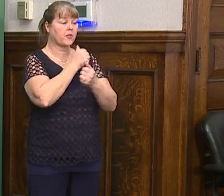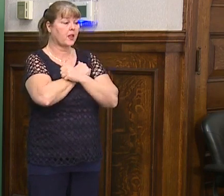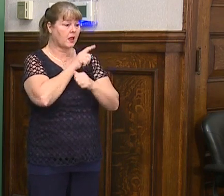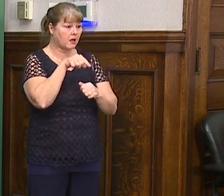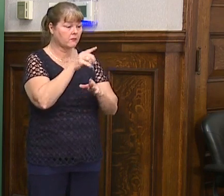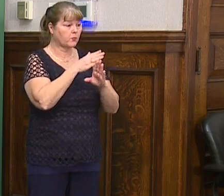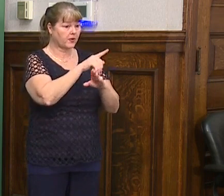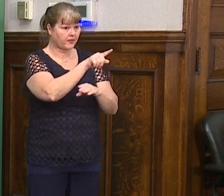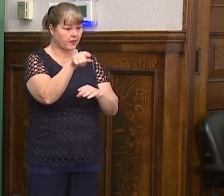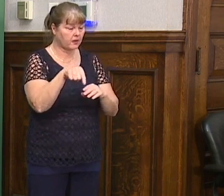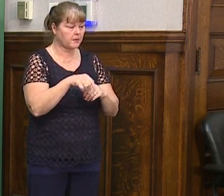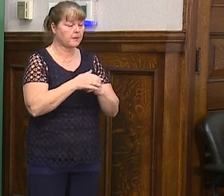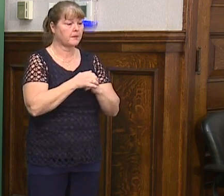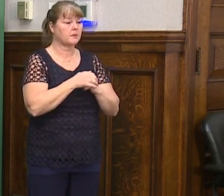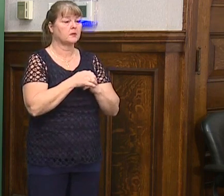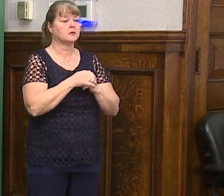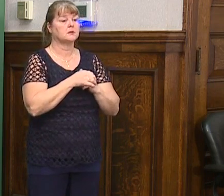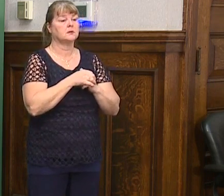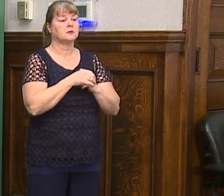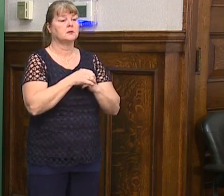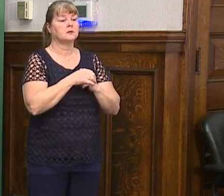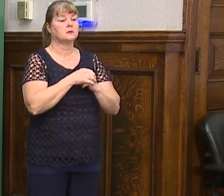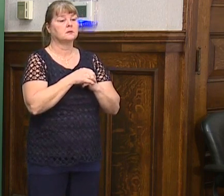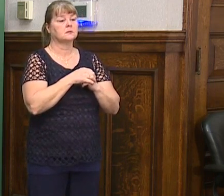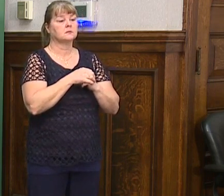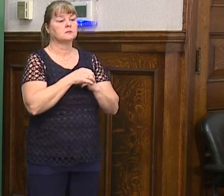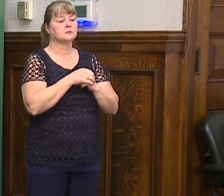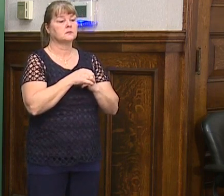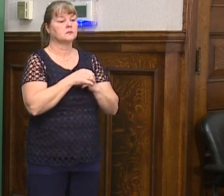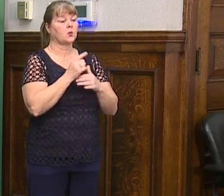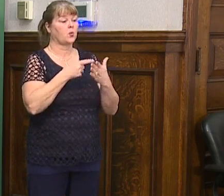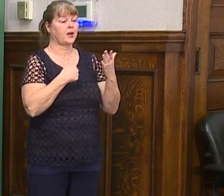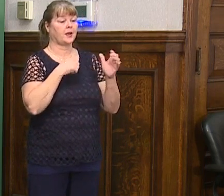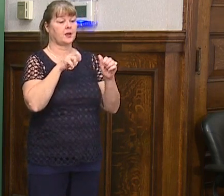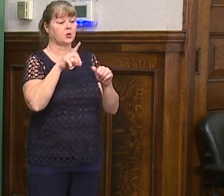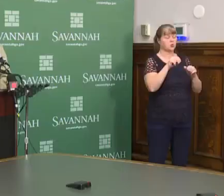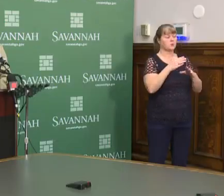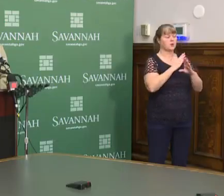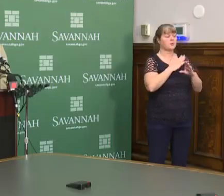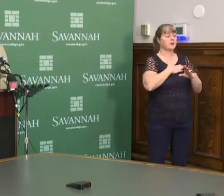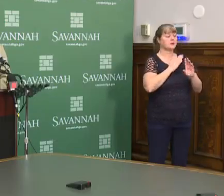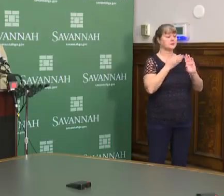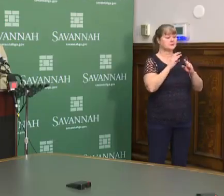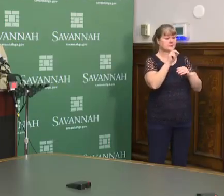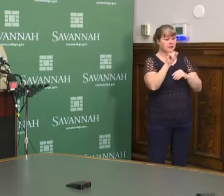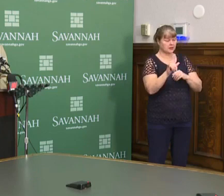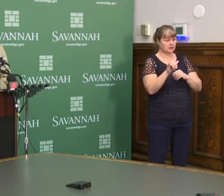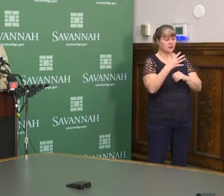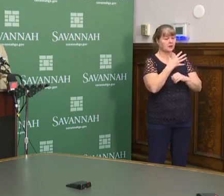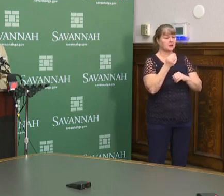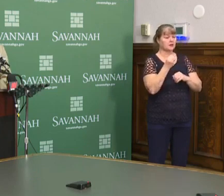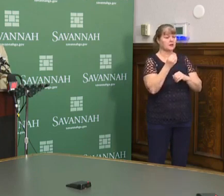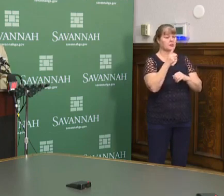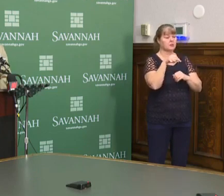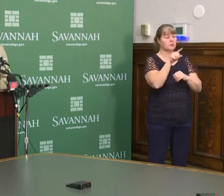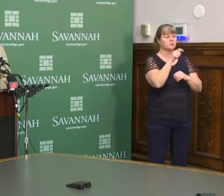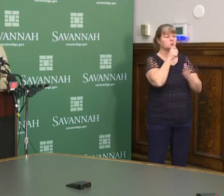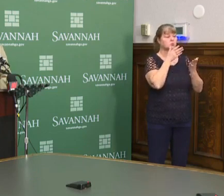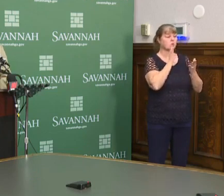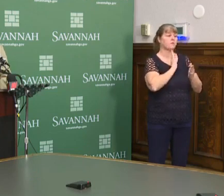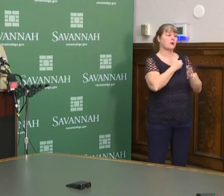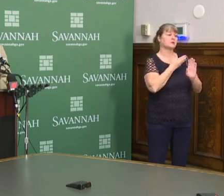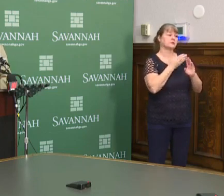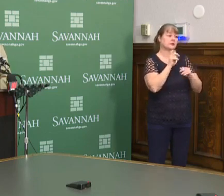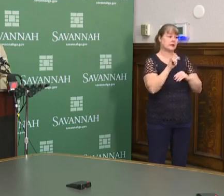to protect those that they love, um, all I can do is make sure I protect my city and those that serve our